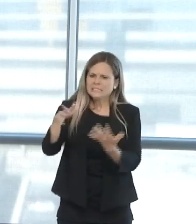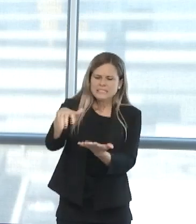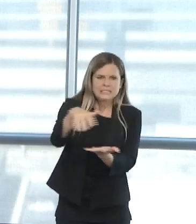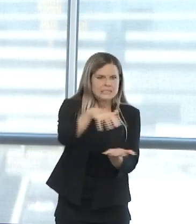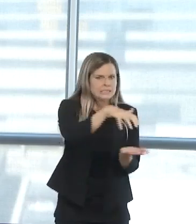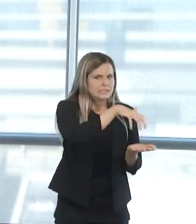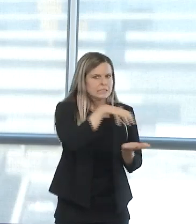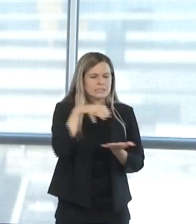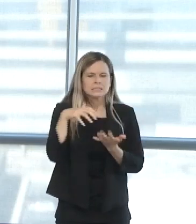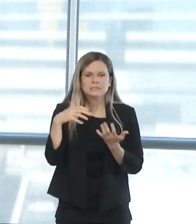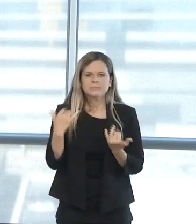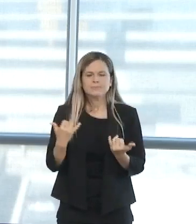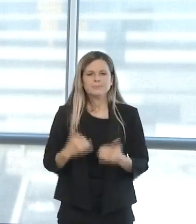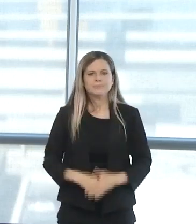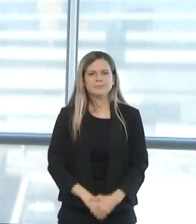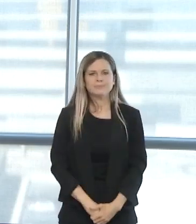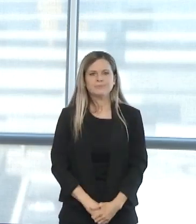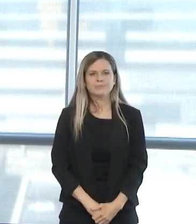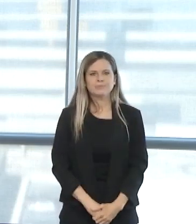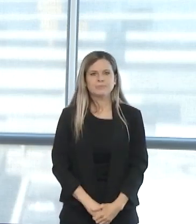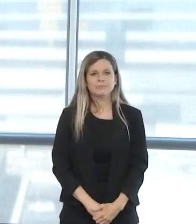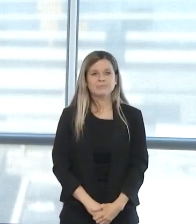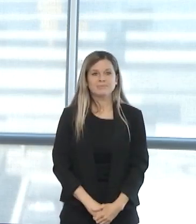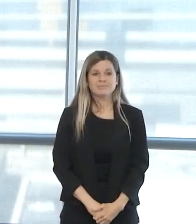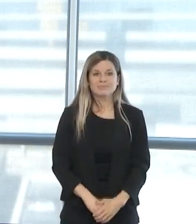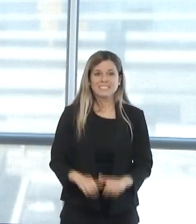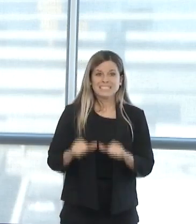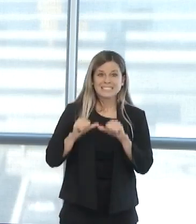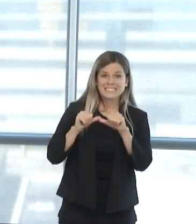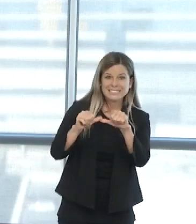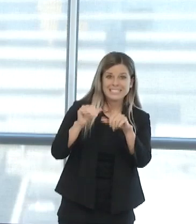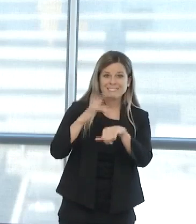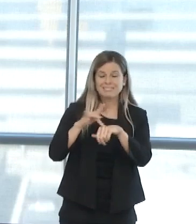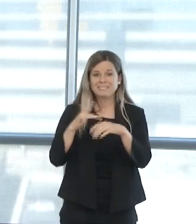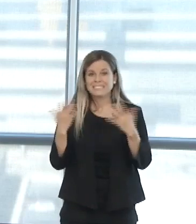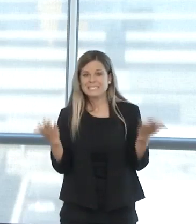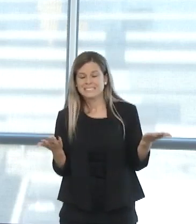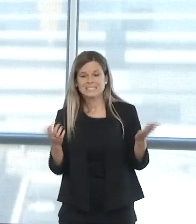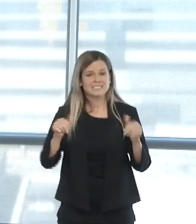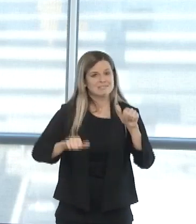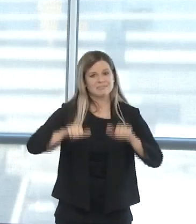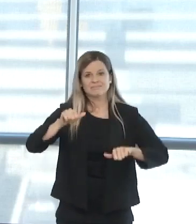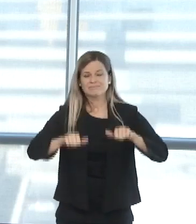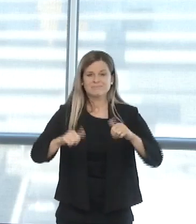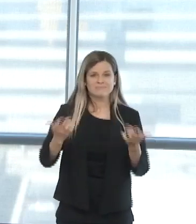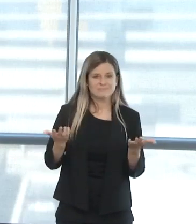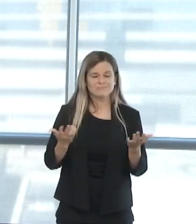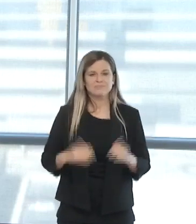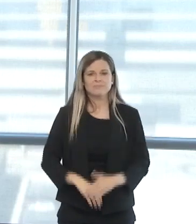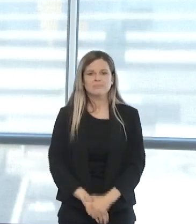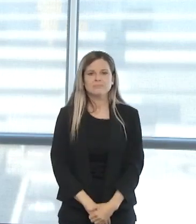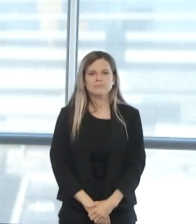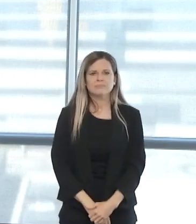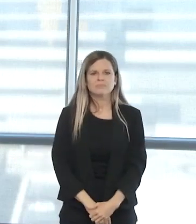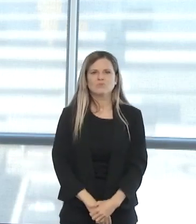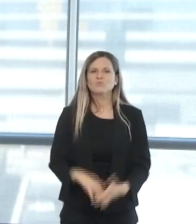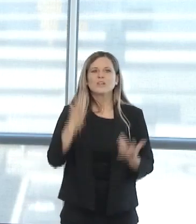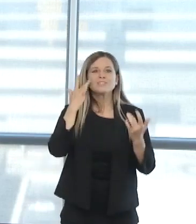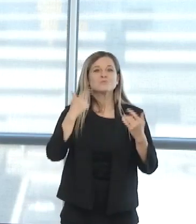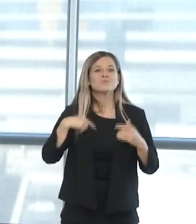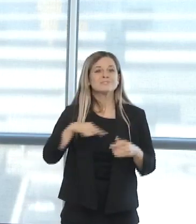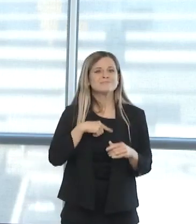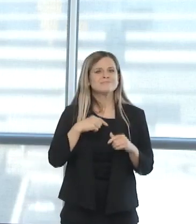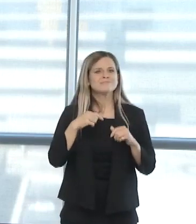availability of these supplies long-term is also uncertain due to the incredible demand worldwide.